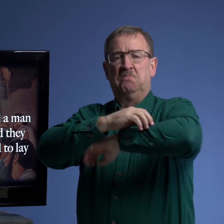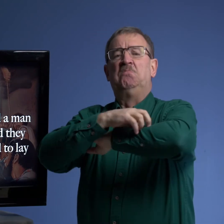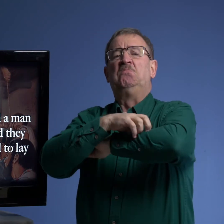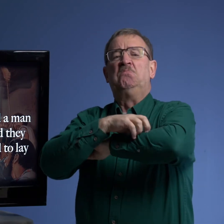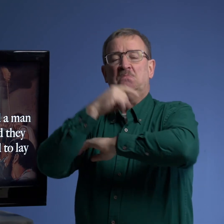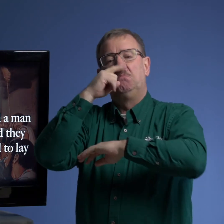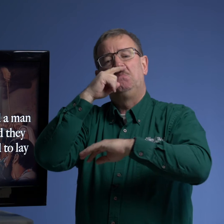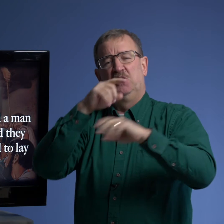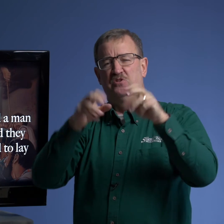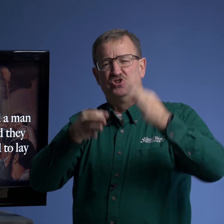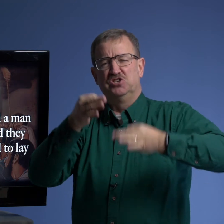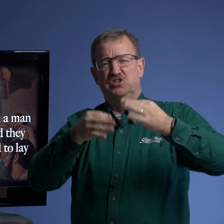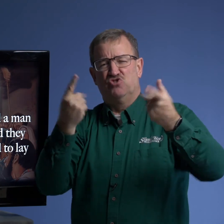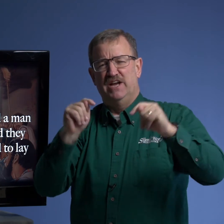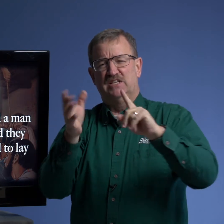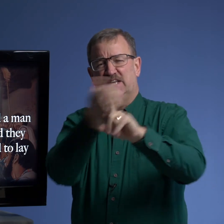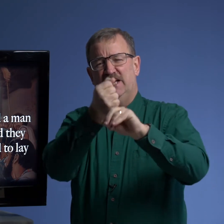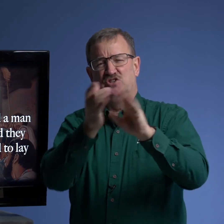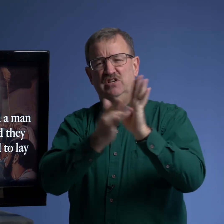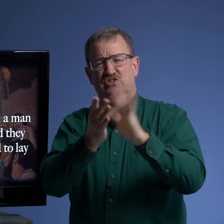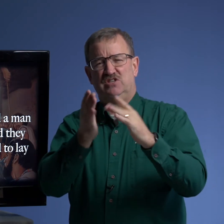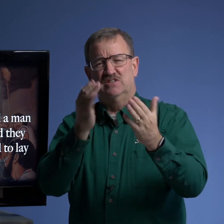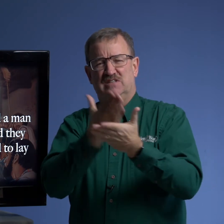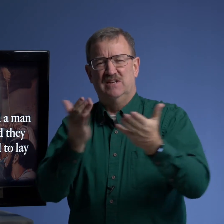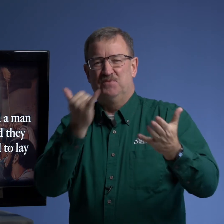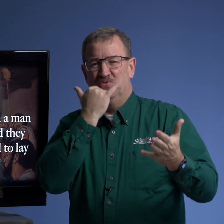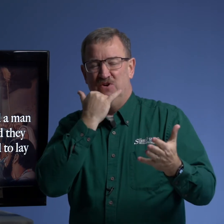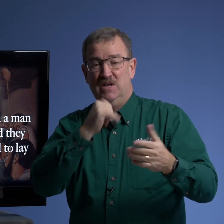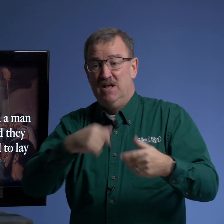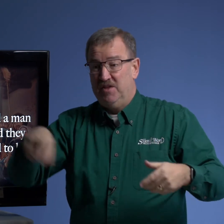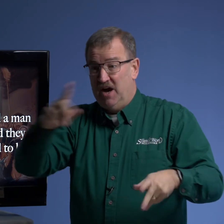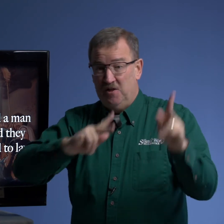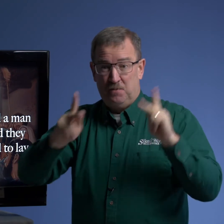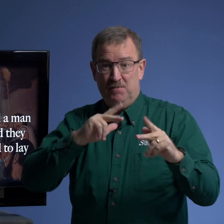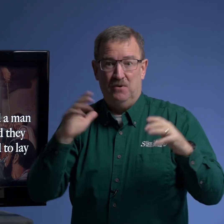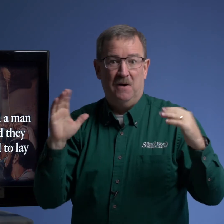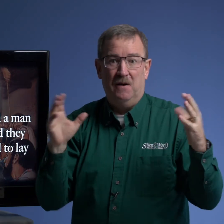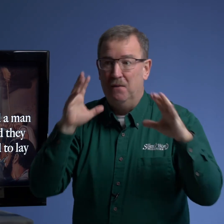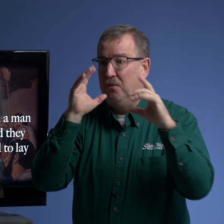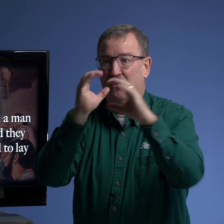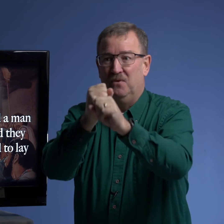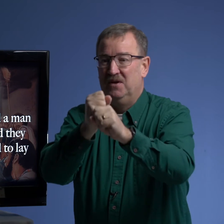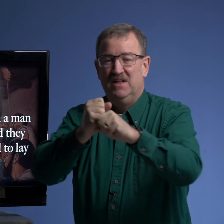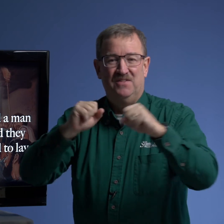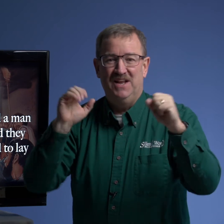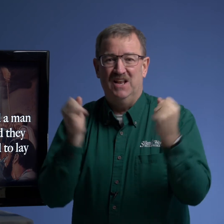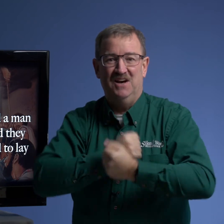you know they're judging trying to catch jesus and something wrong the other people are oh they love